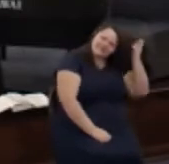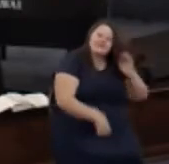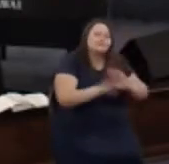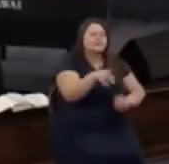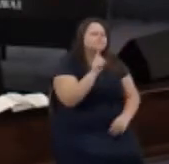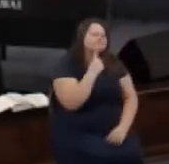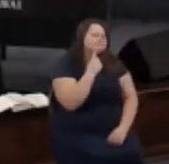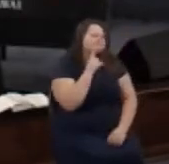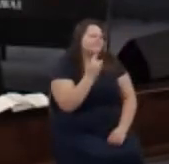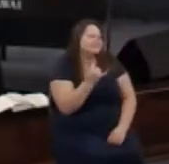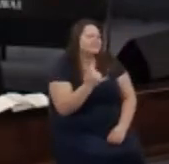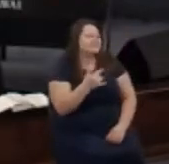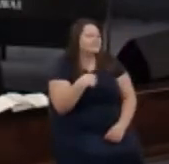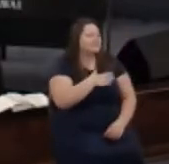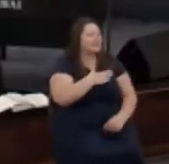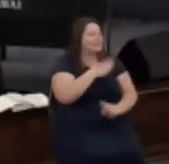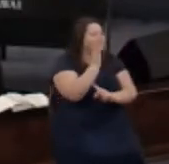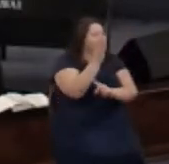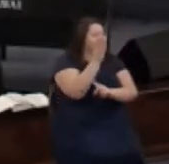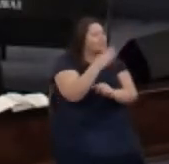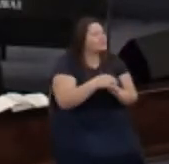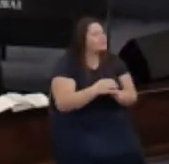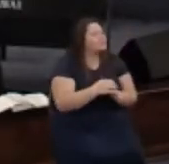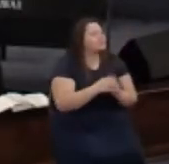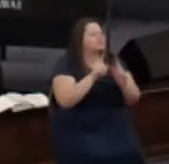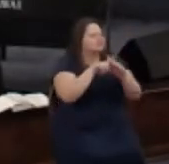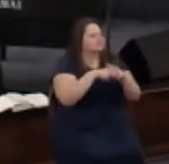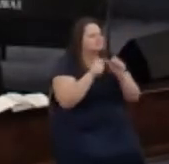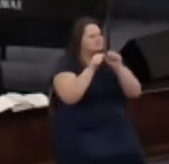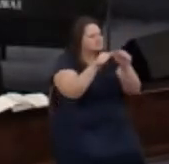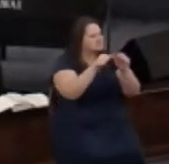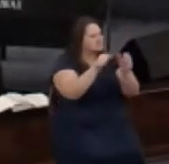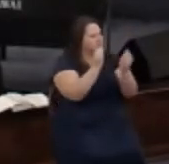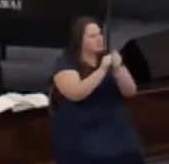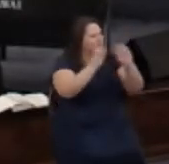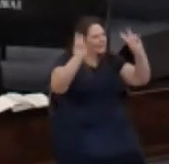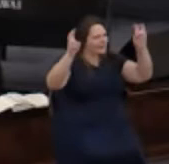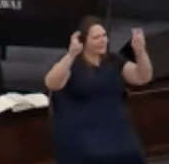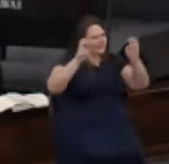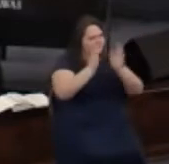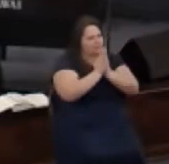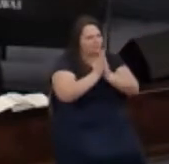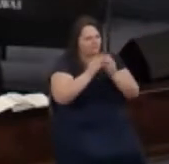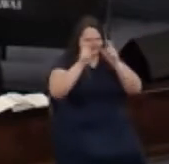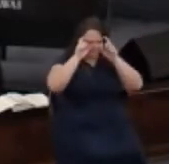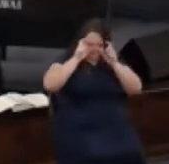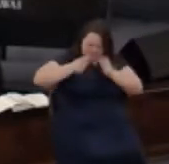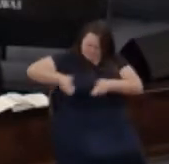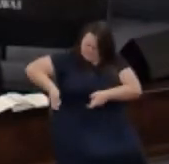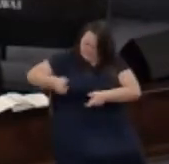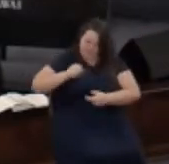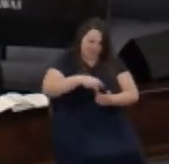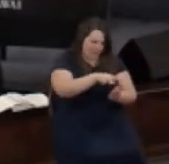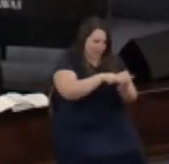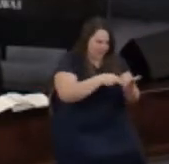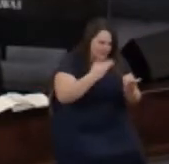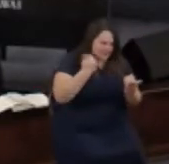serious note though my sermon today is going to continue with the theme of prayer I'm gonna take my glasses off so I can read this better